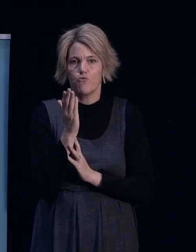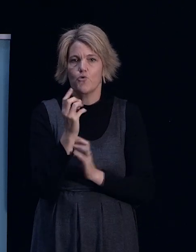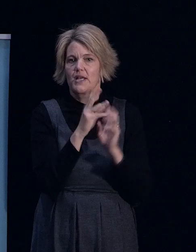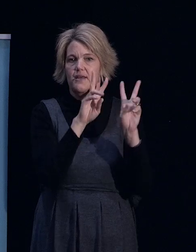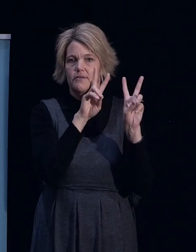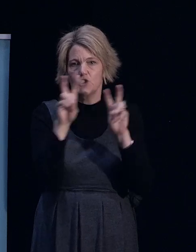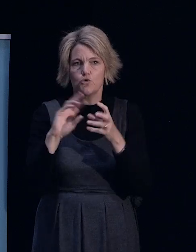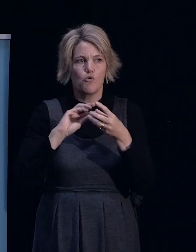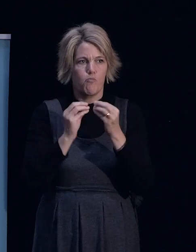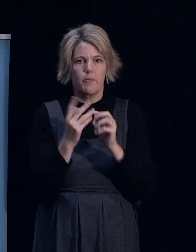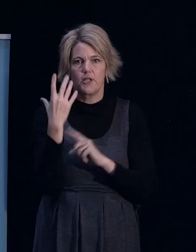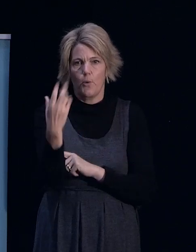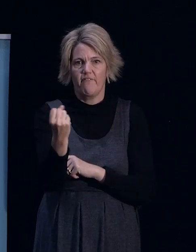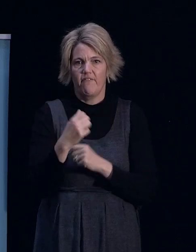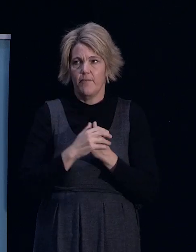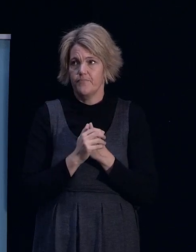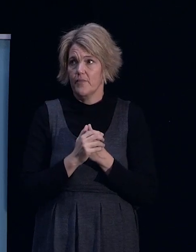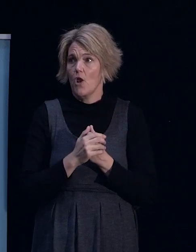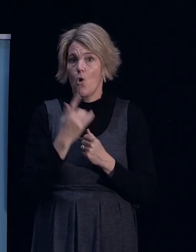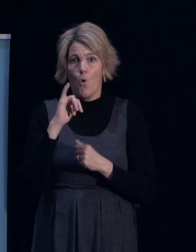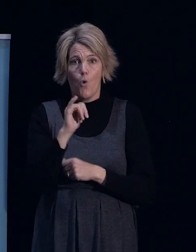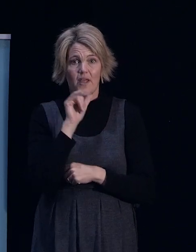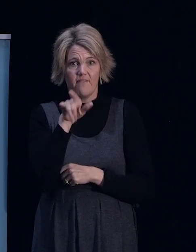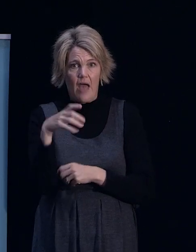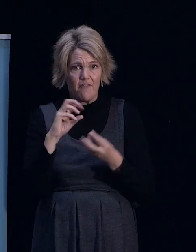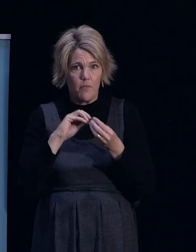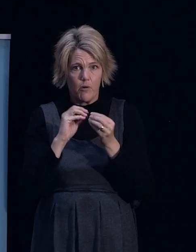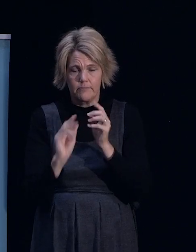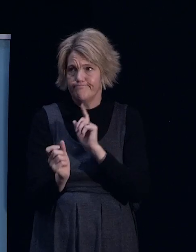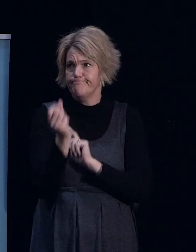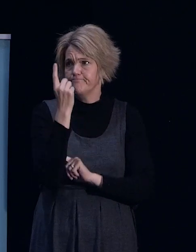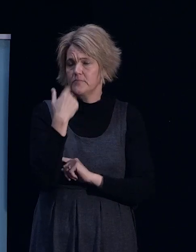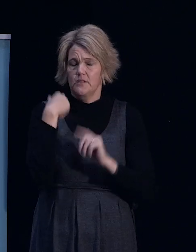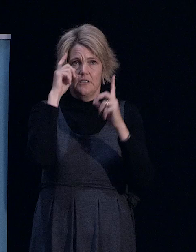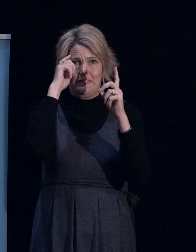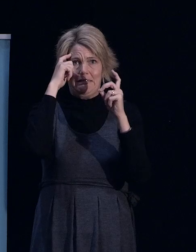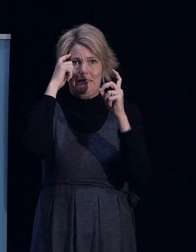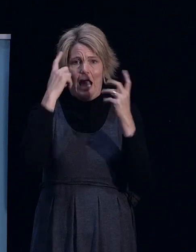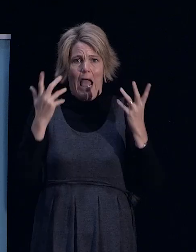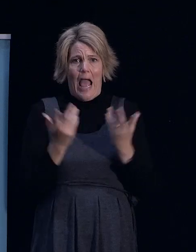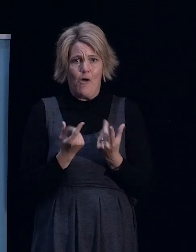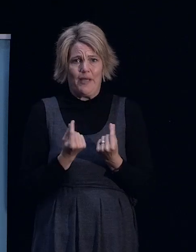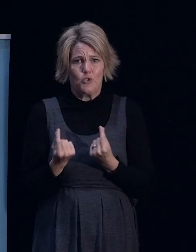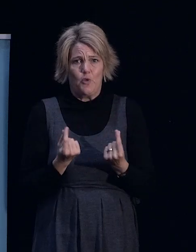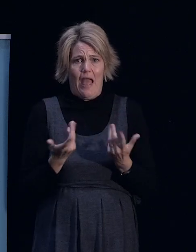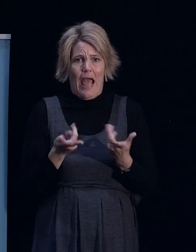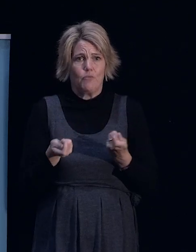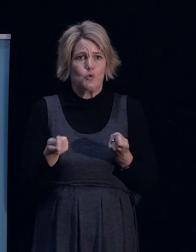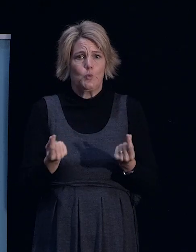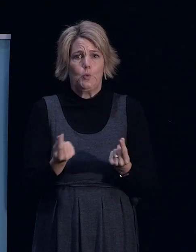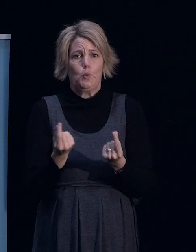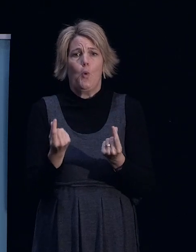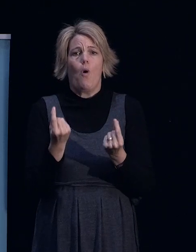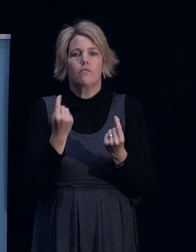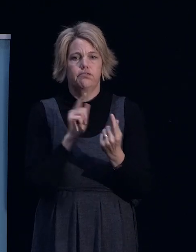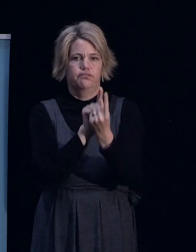make sure that if you have a problem and you're really, really worried and you don't know how you're going to do something, that you go and talk to someone.